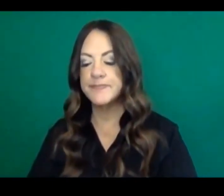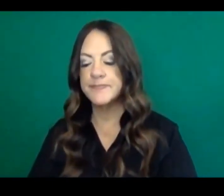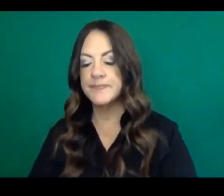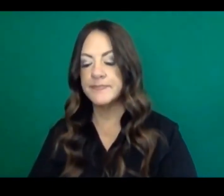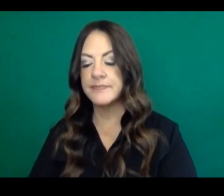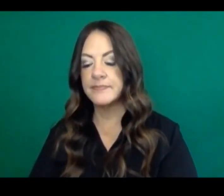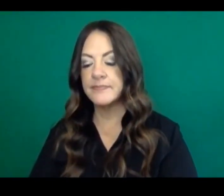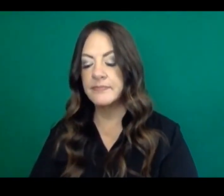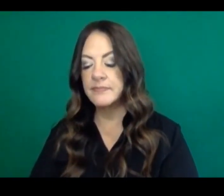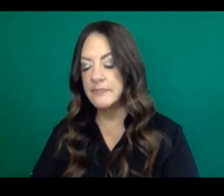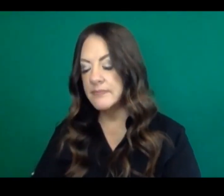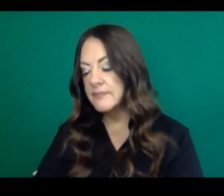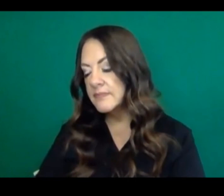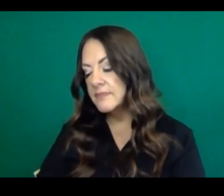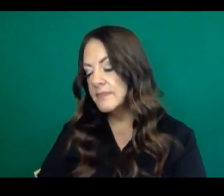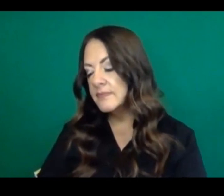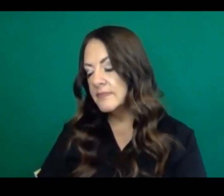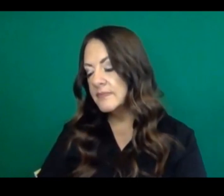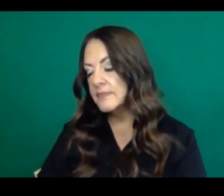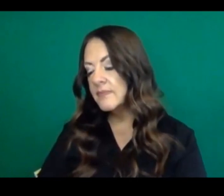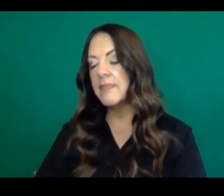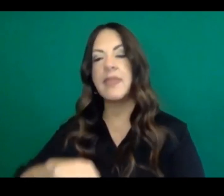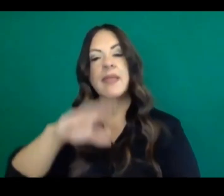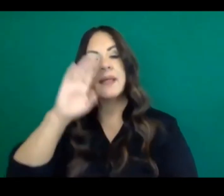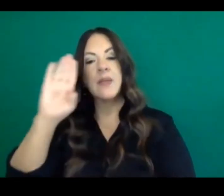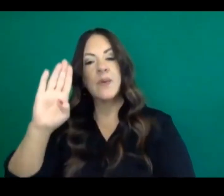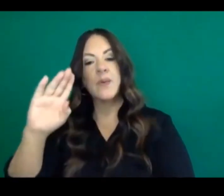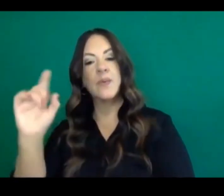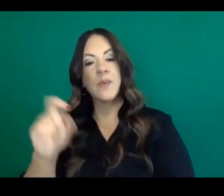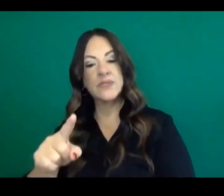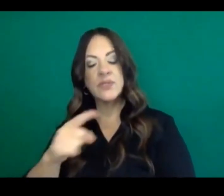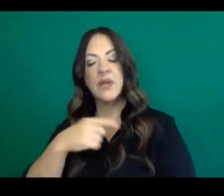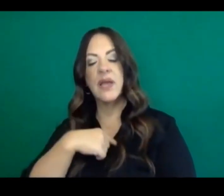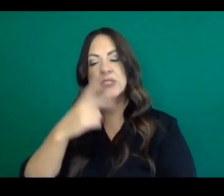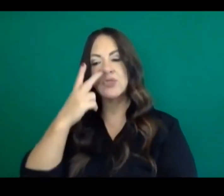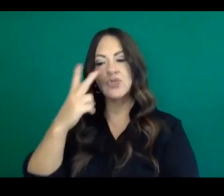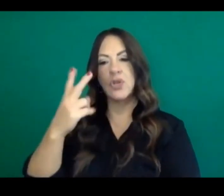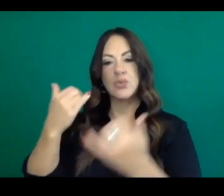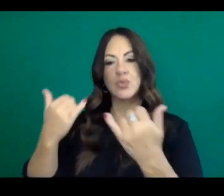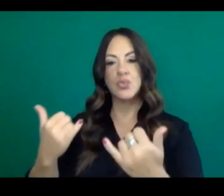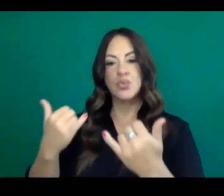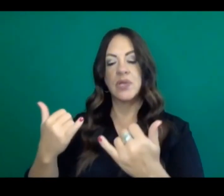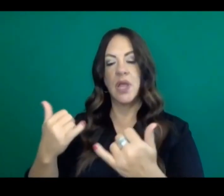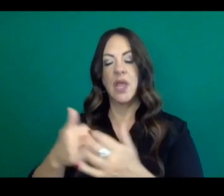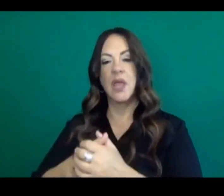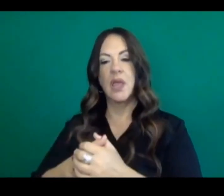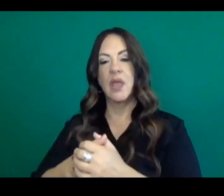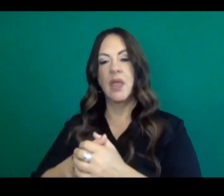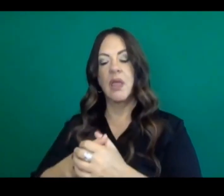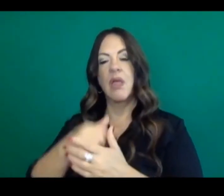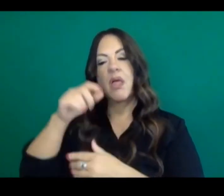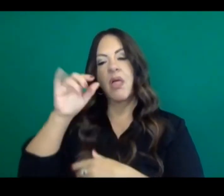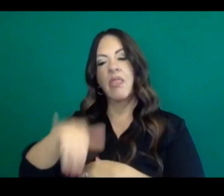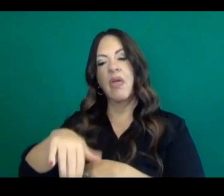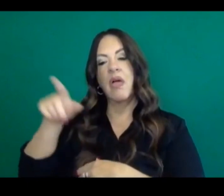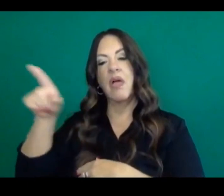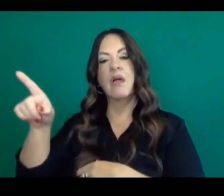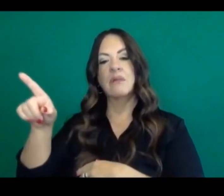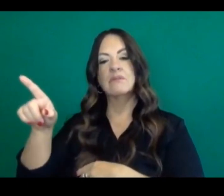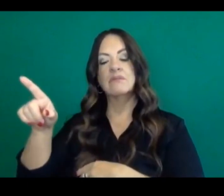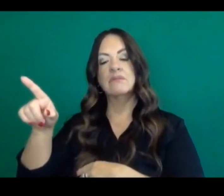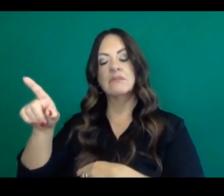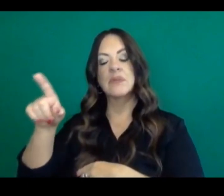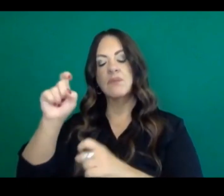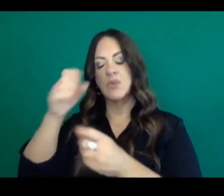Hi, Dr. Yali. I just have a quick question. I know, I saw that today, um, the administration was supposed to release, uh, health equity